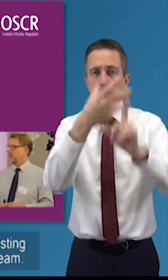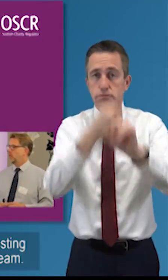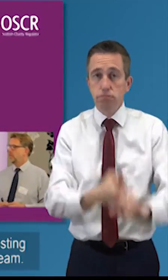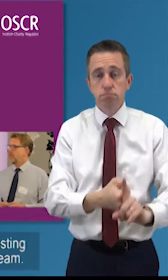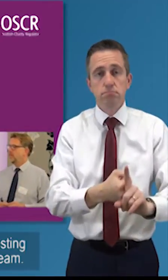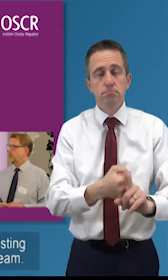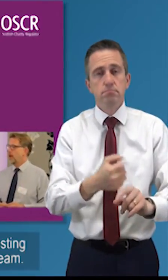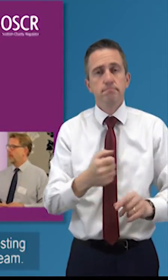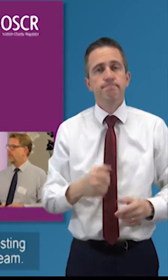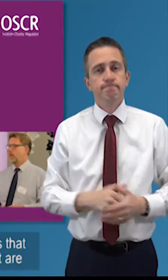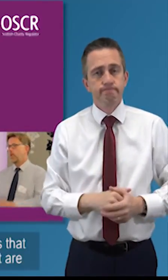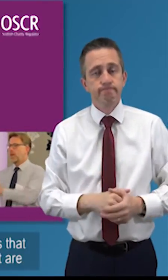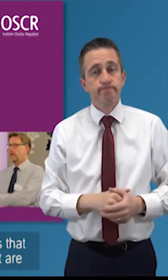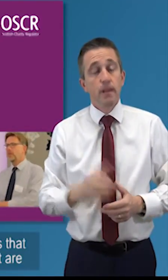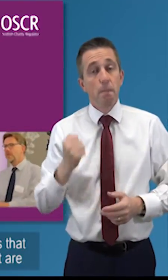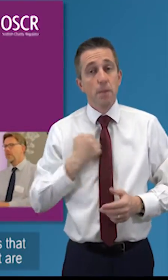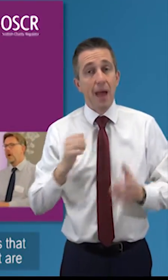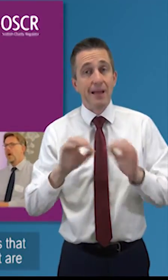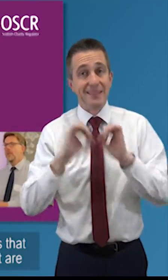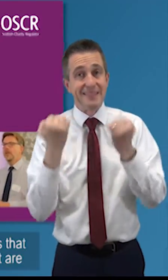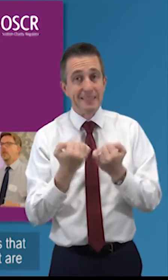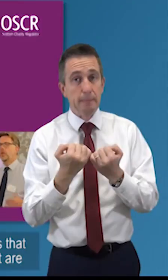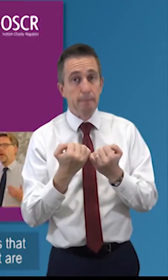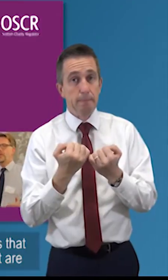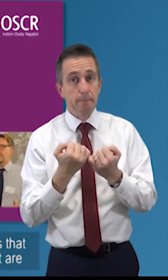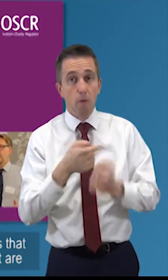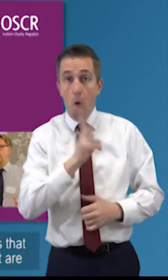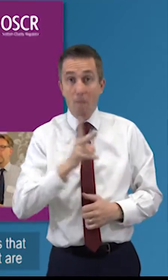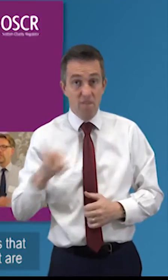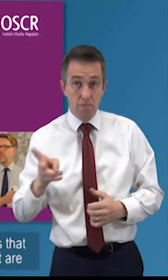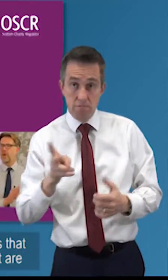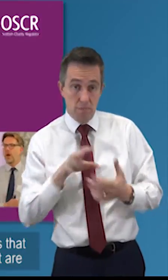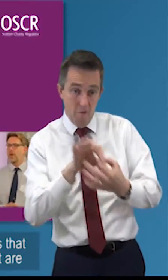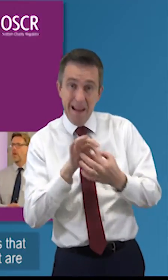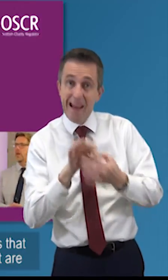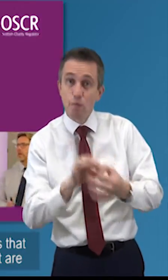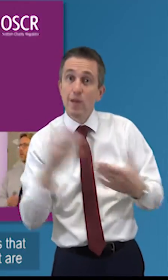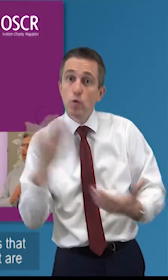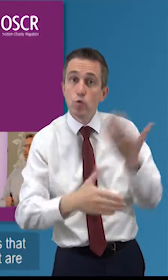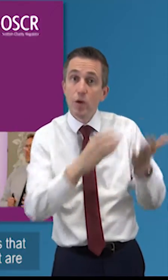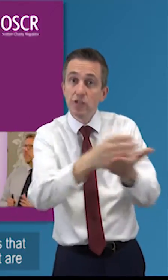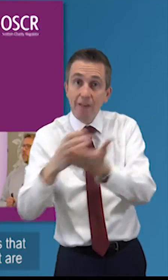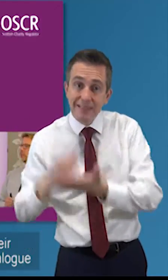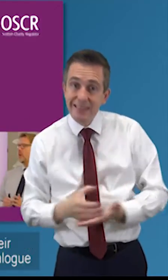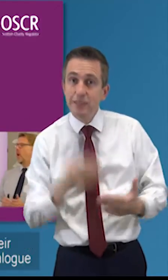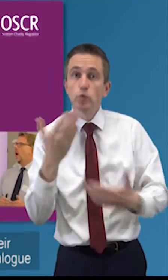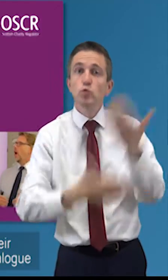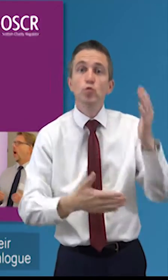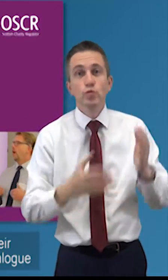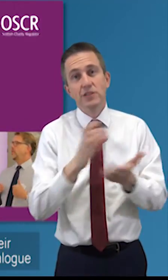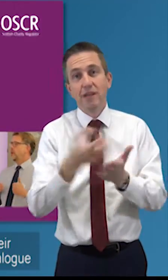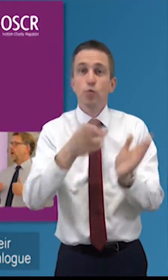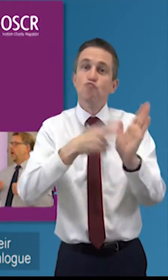you know the folks in my team on that one end of the team they're dealing with charities that are just starting they're dealing with charities that are registering